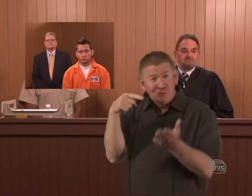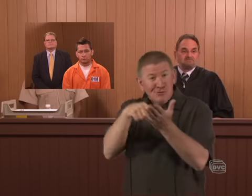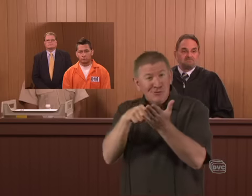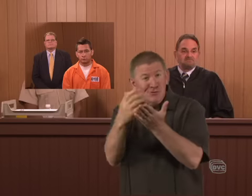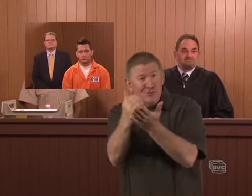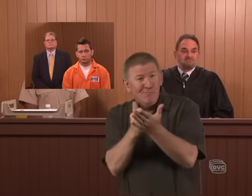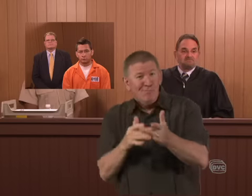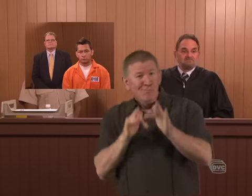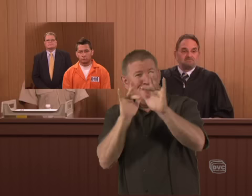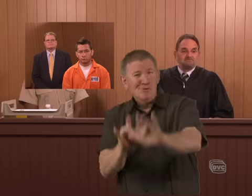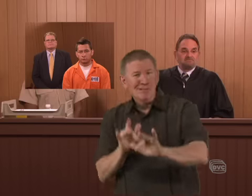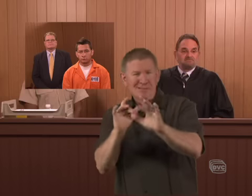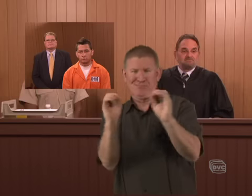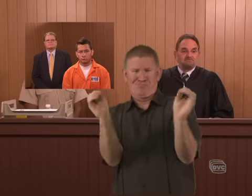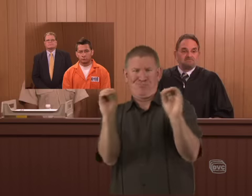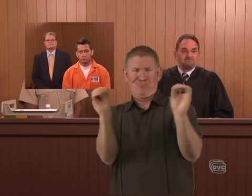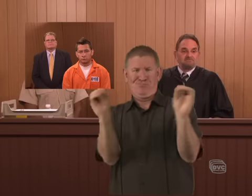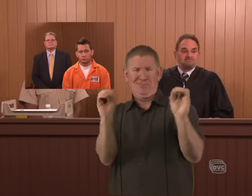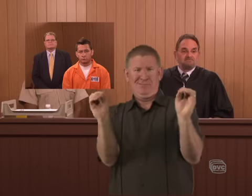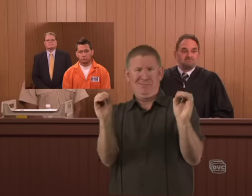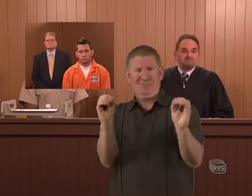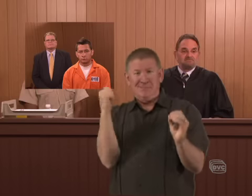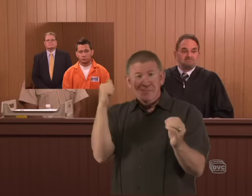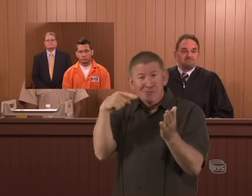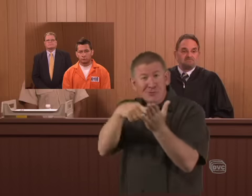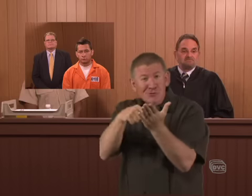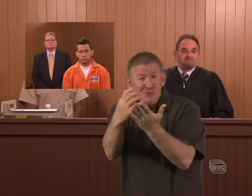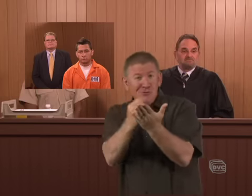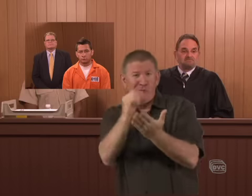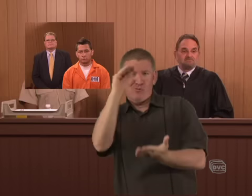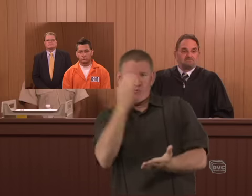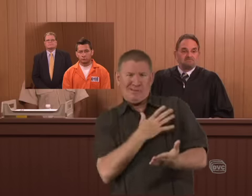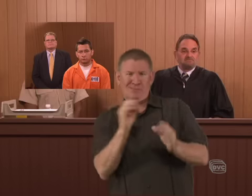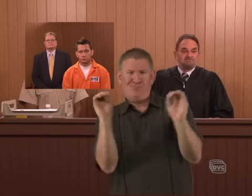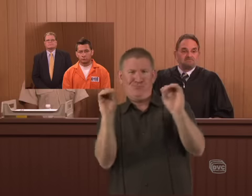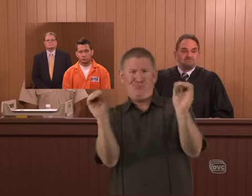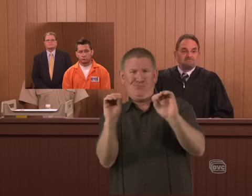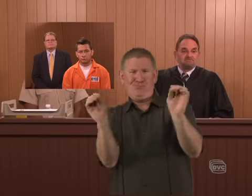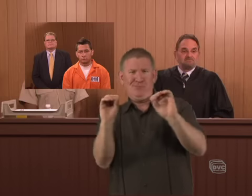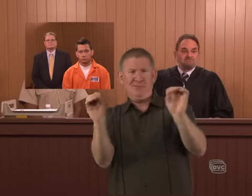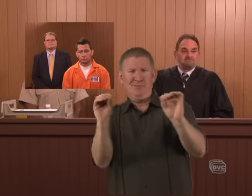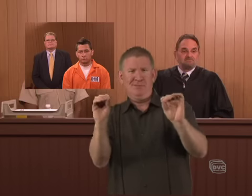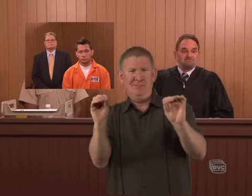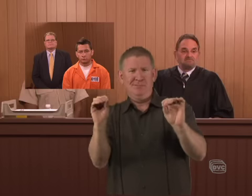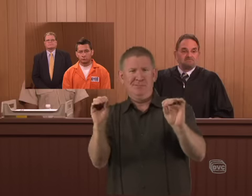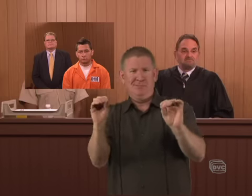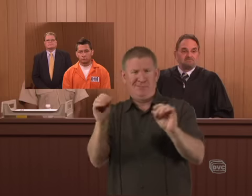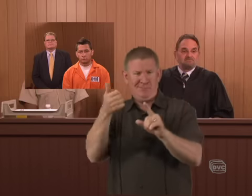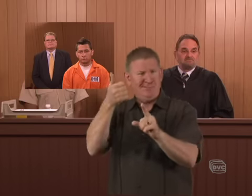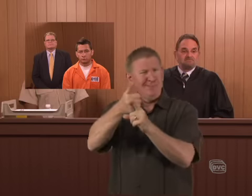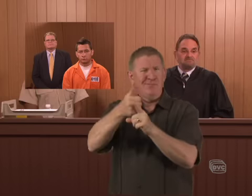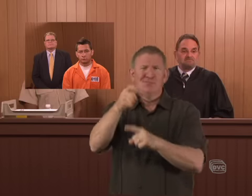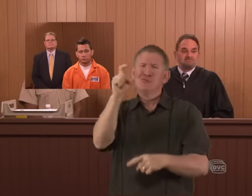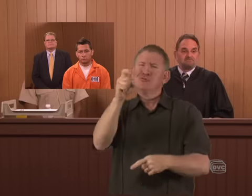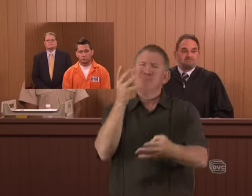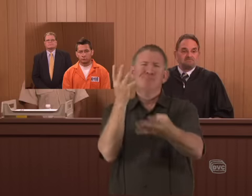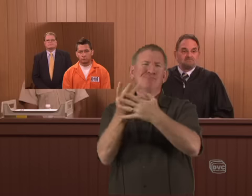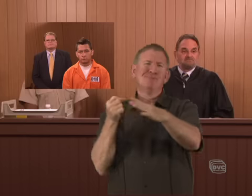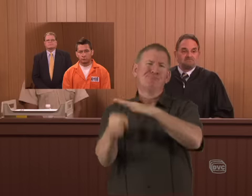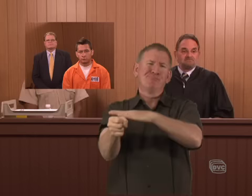Did he deserve mercy? No. Did he deserve grace? No, he didn't. He should have gone to jail